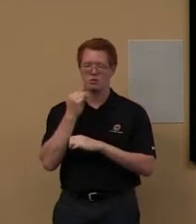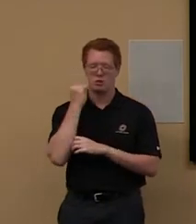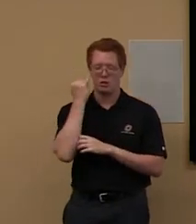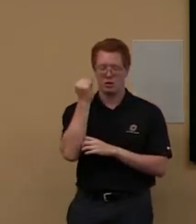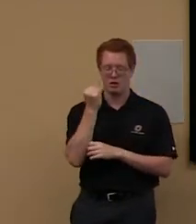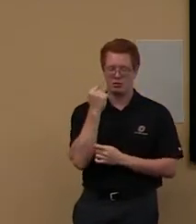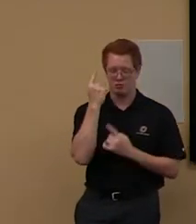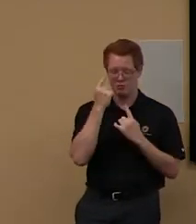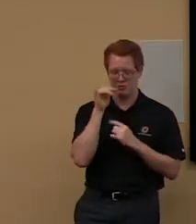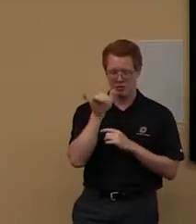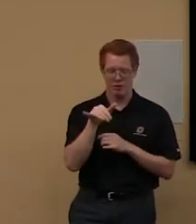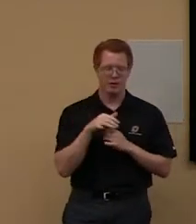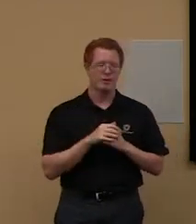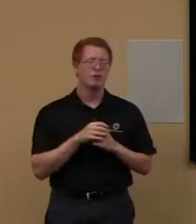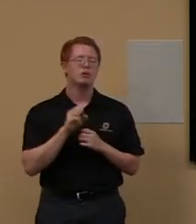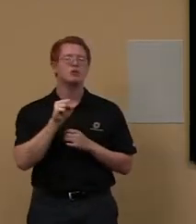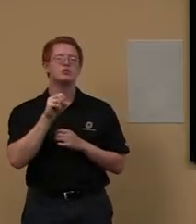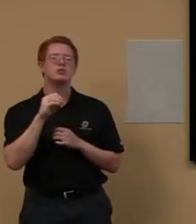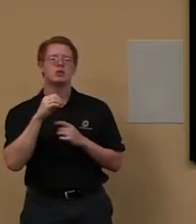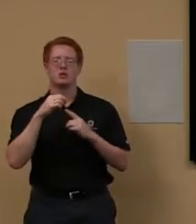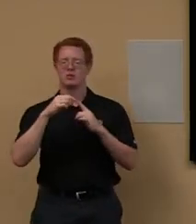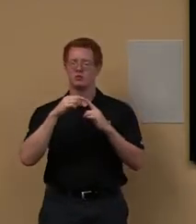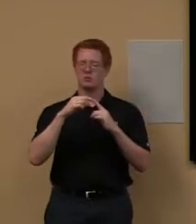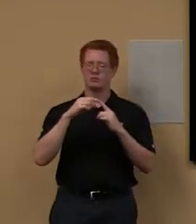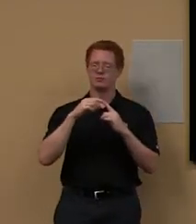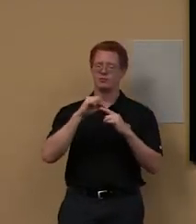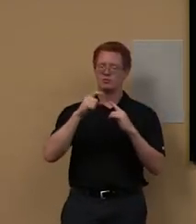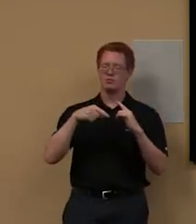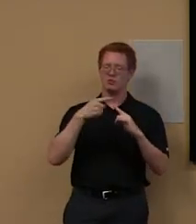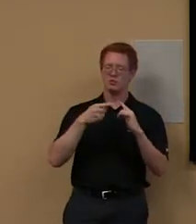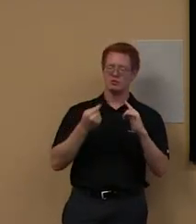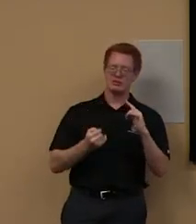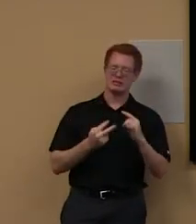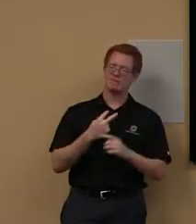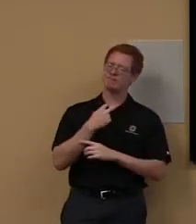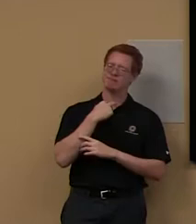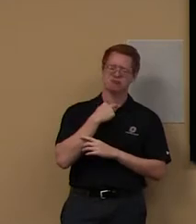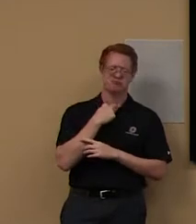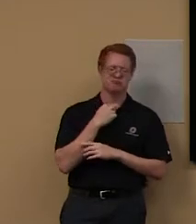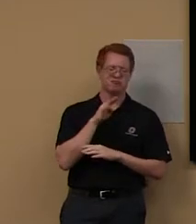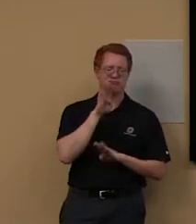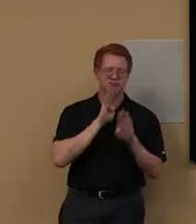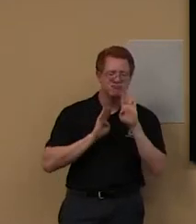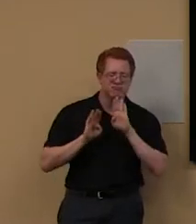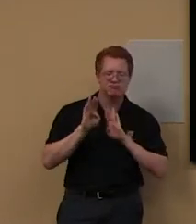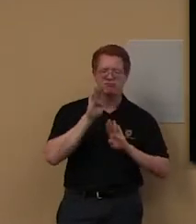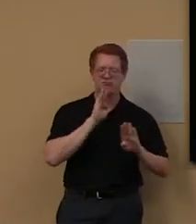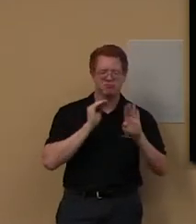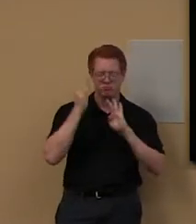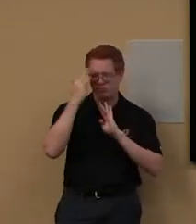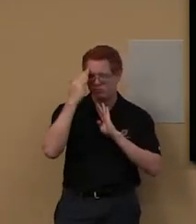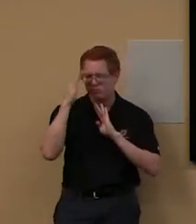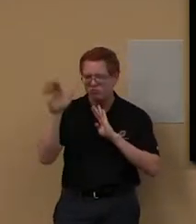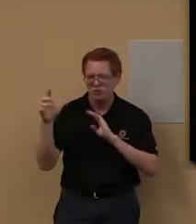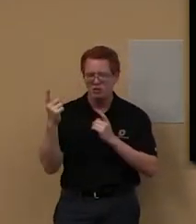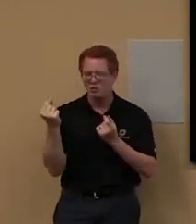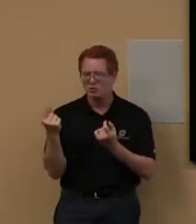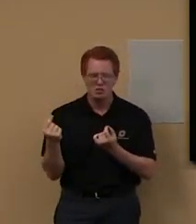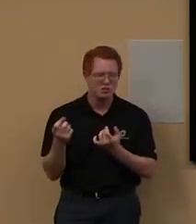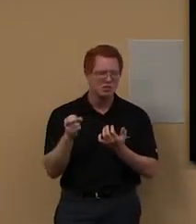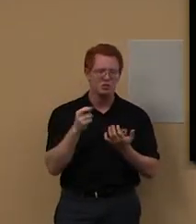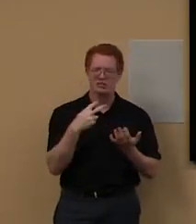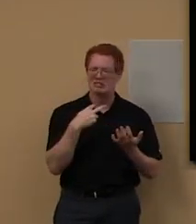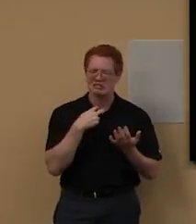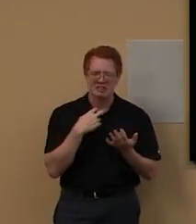that in mind. So whenever you're at that kind of, I'm frustrated and I don't know what to do, or